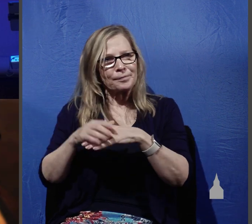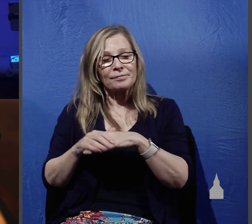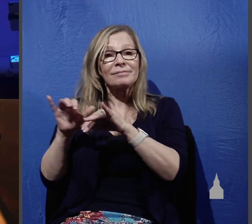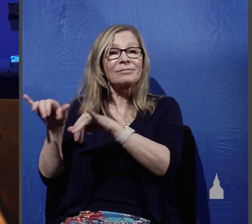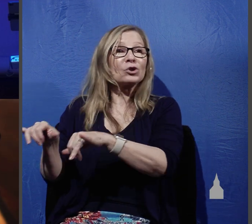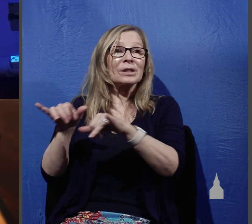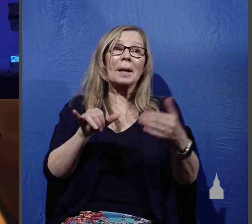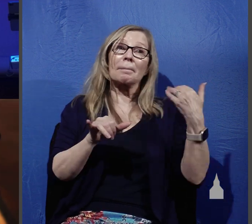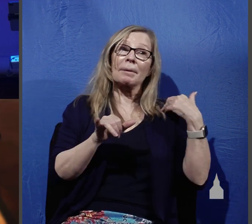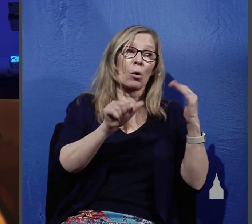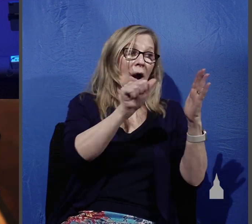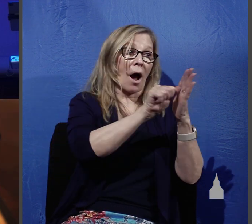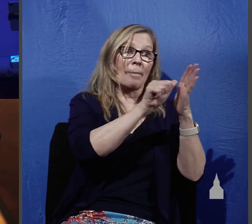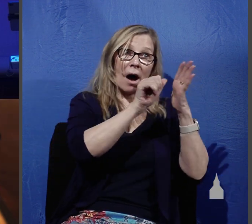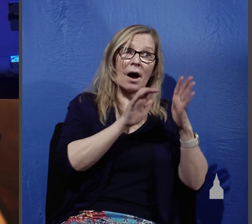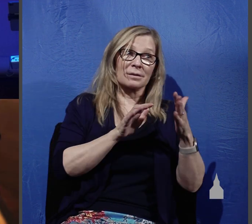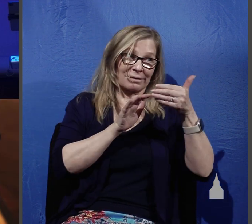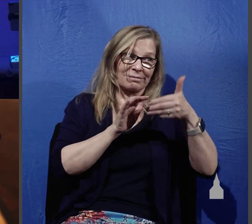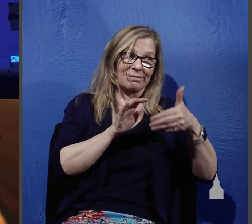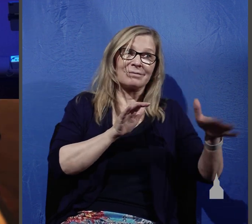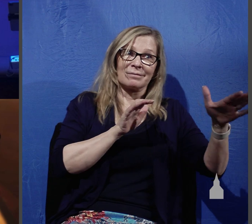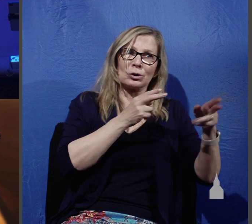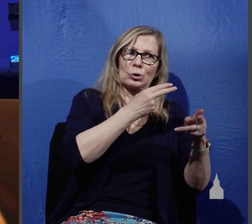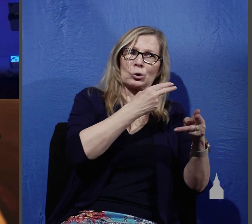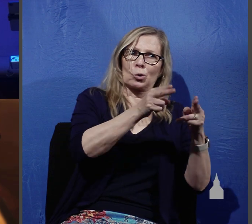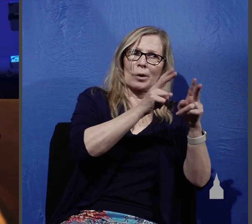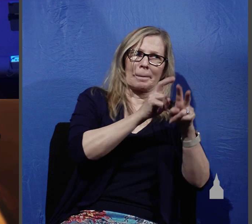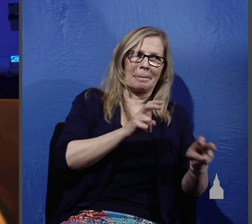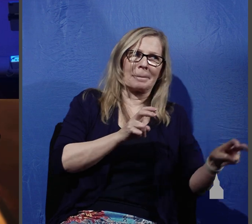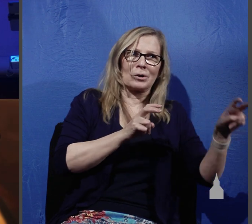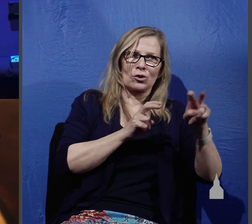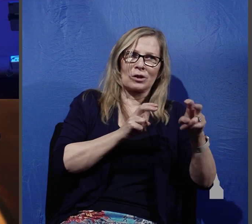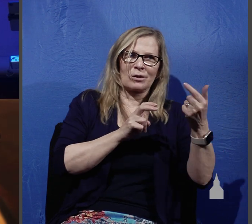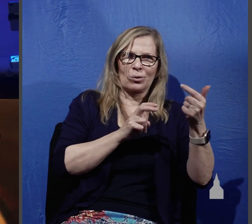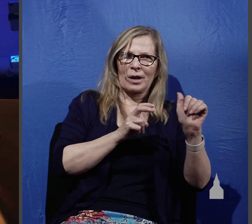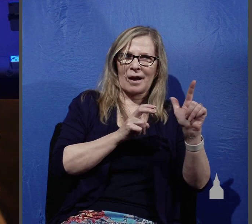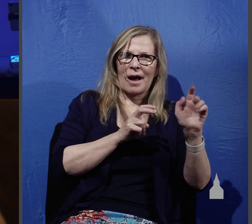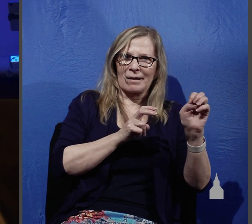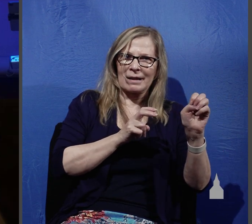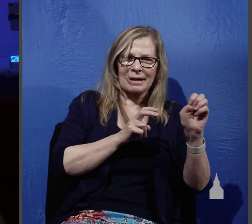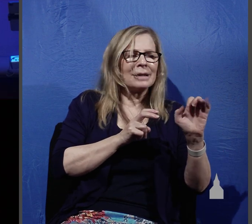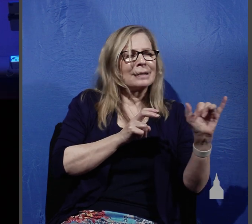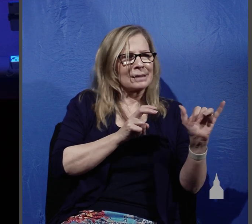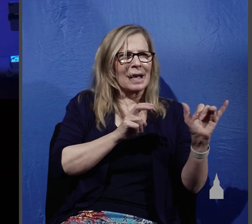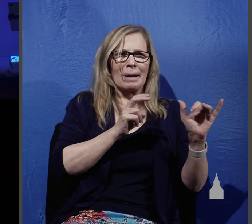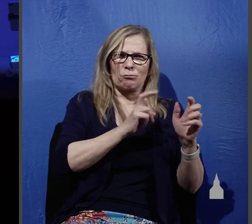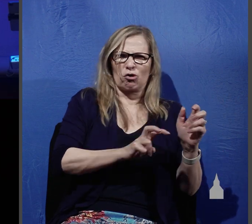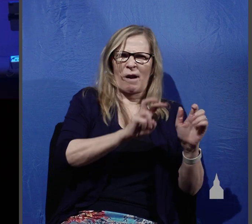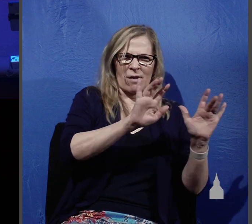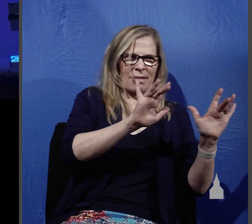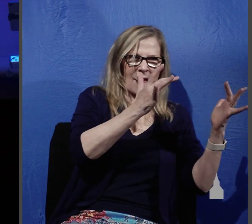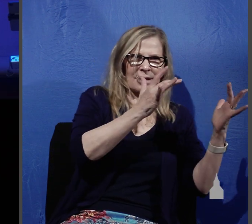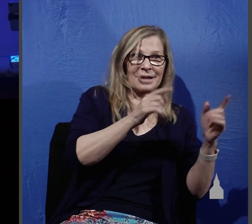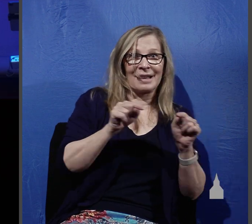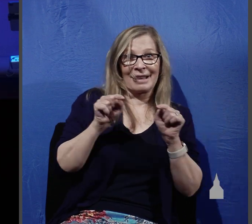light when he sent them out on their short term missions trip into Galilee so now he sends these 70